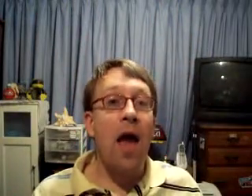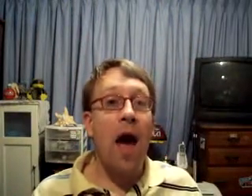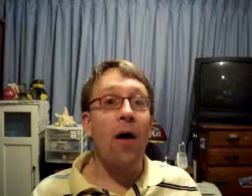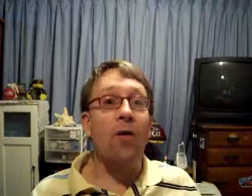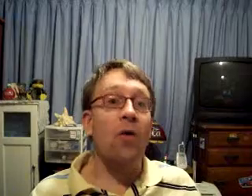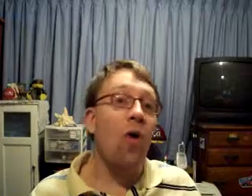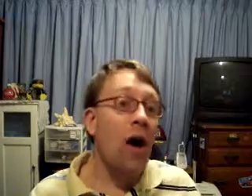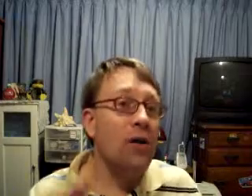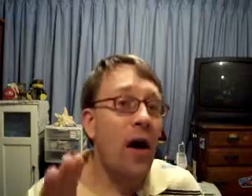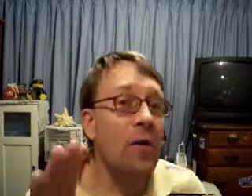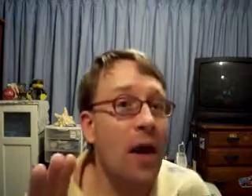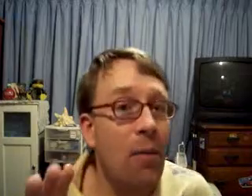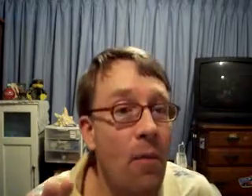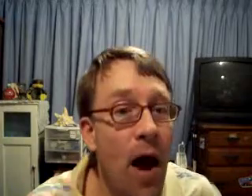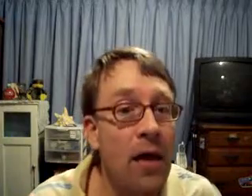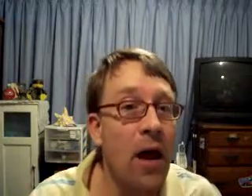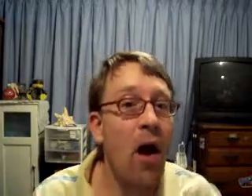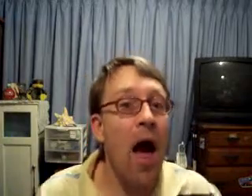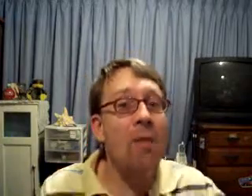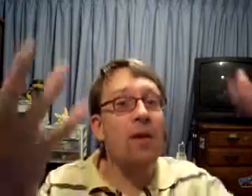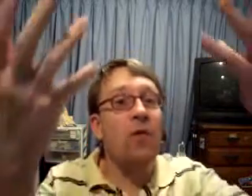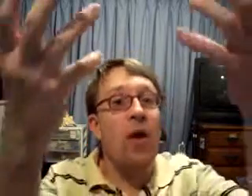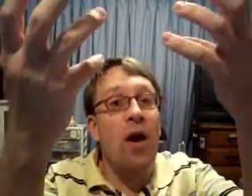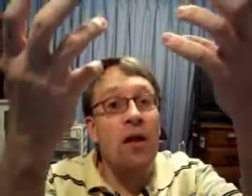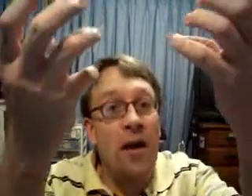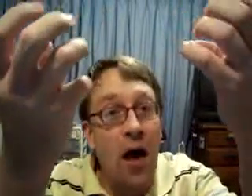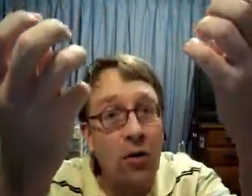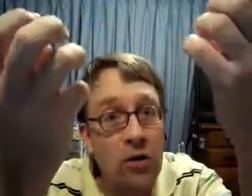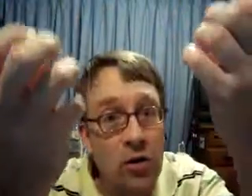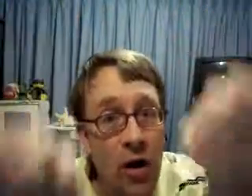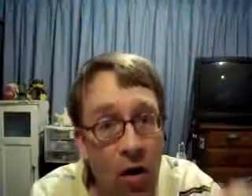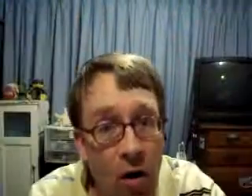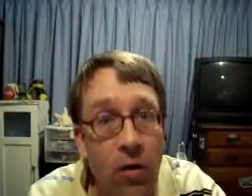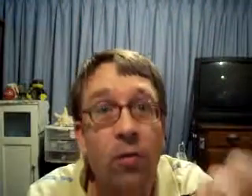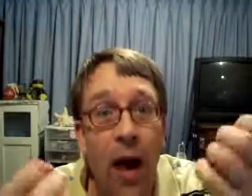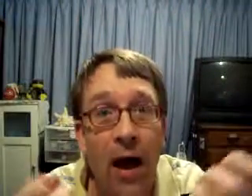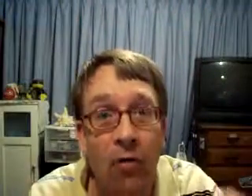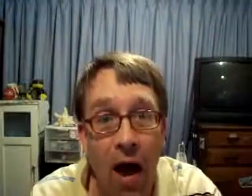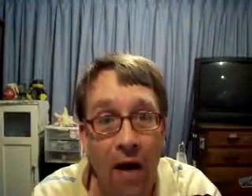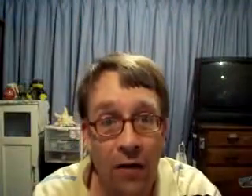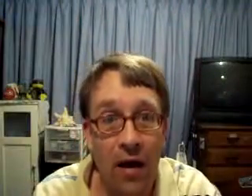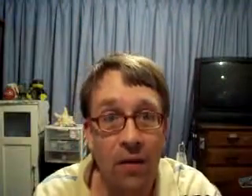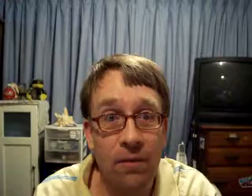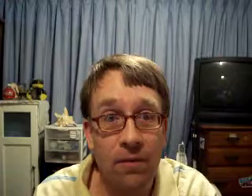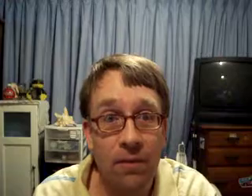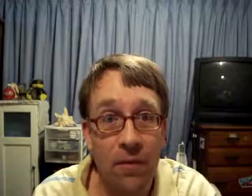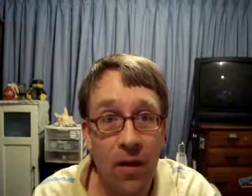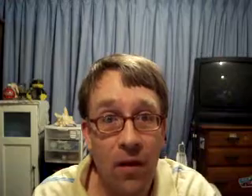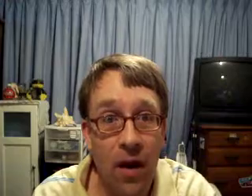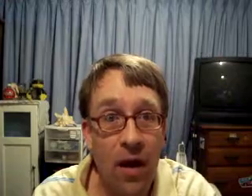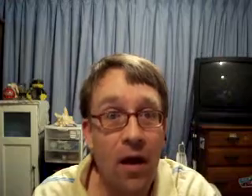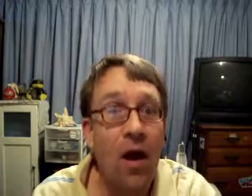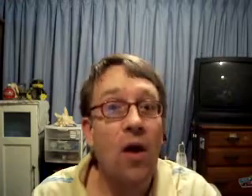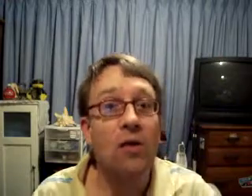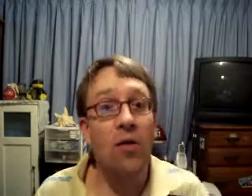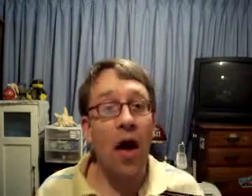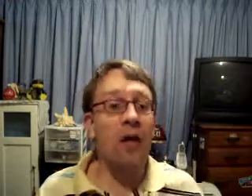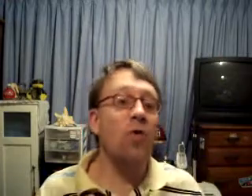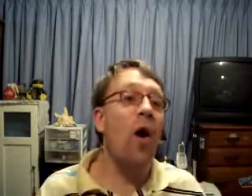Now, you also have to keep in mind that our atmosphere is held to the earth by gravity. Okay. So that's